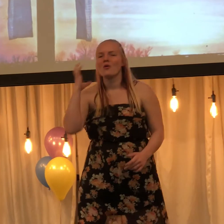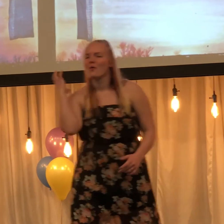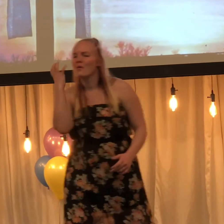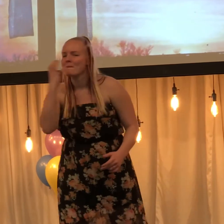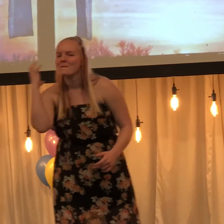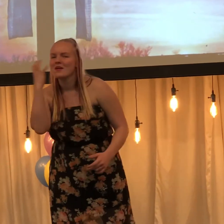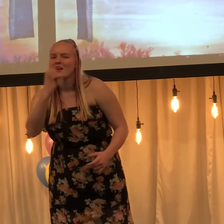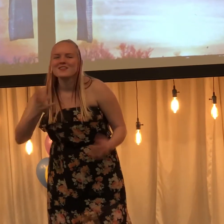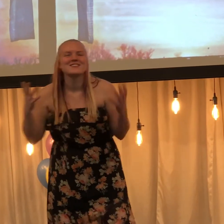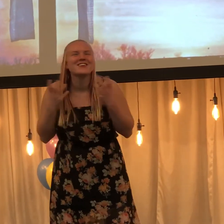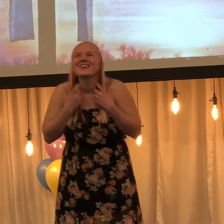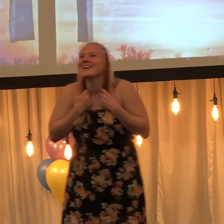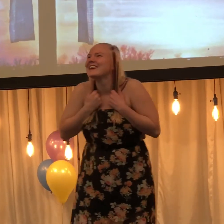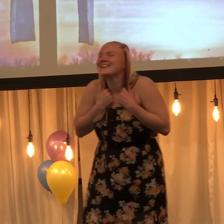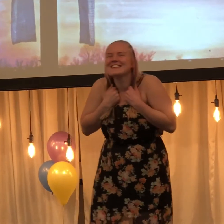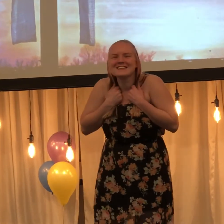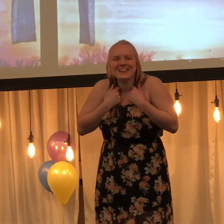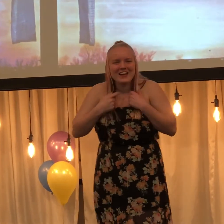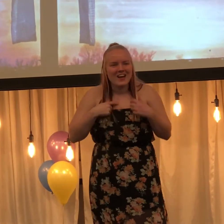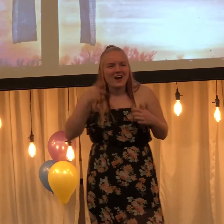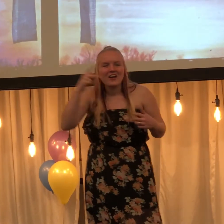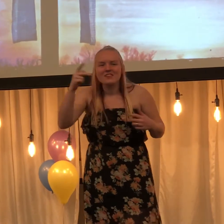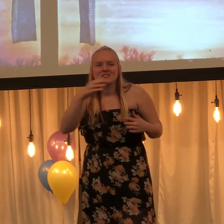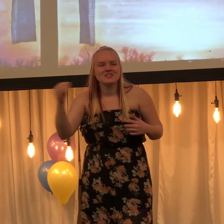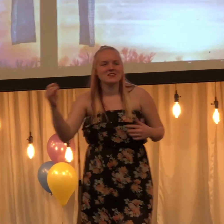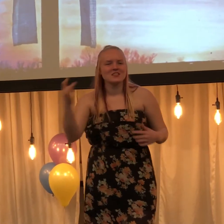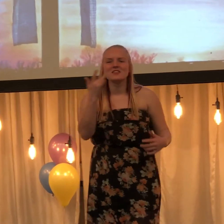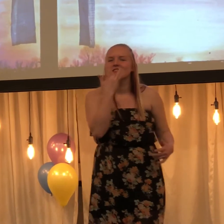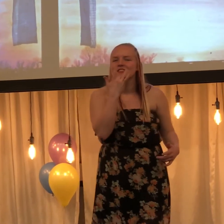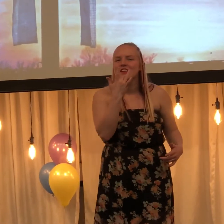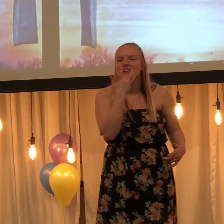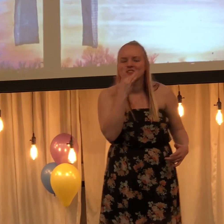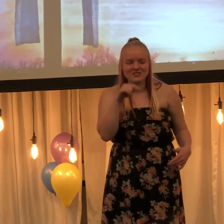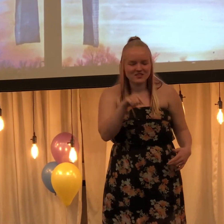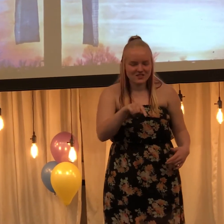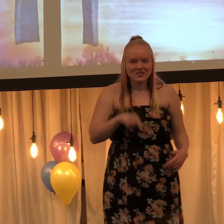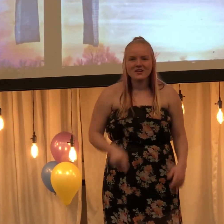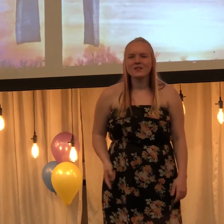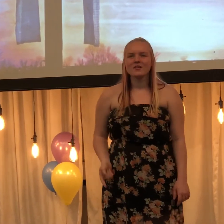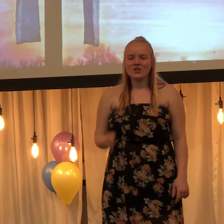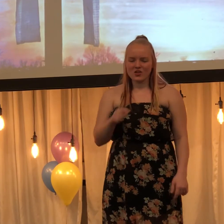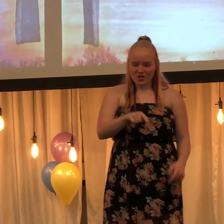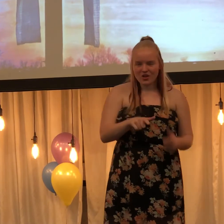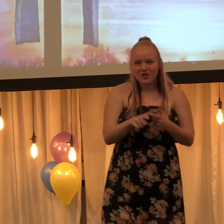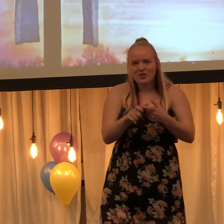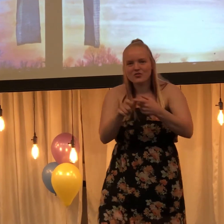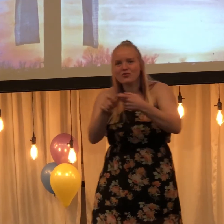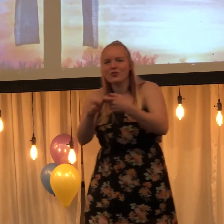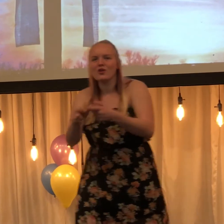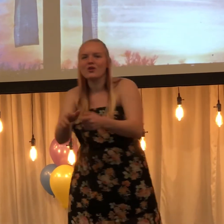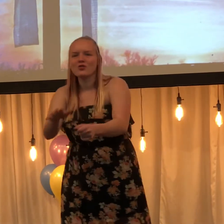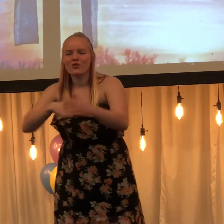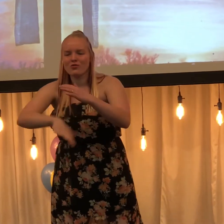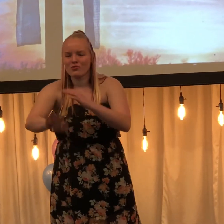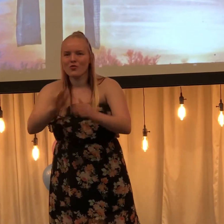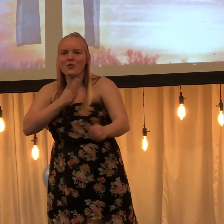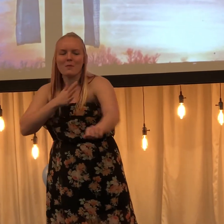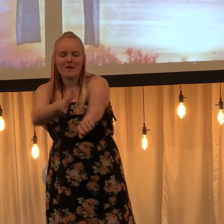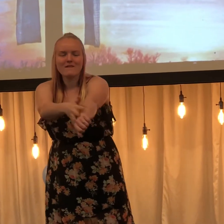amazing grace, I've seen and tasted it It's running through my